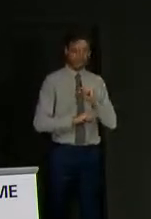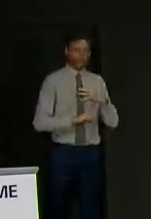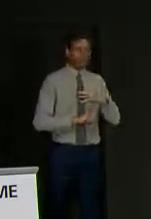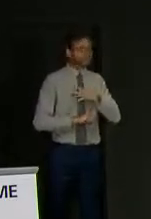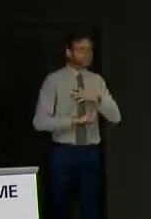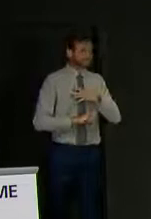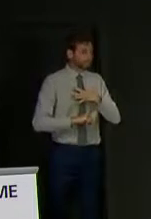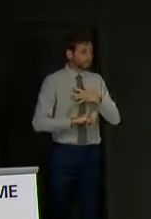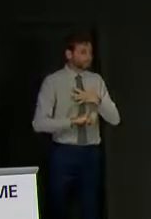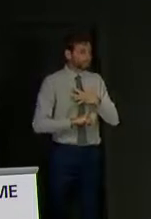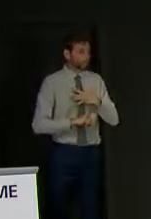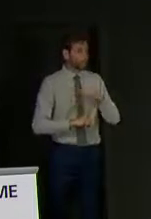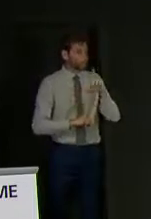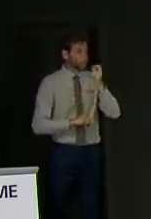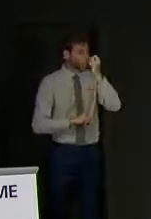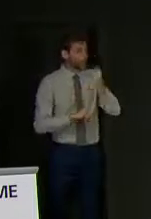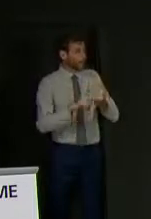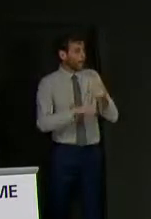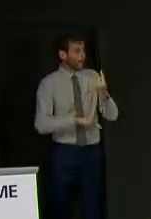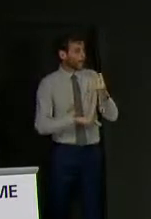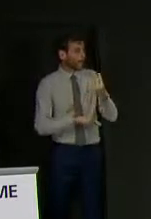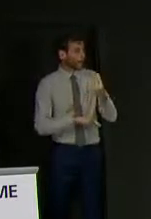about what could happen.